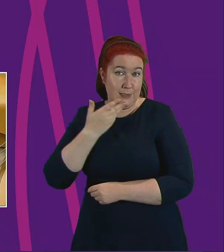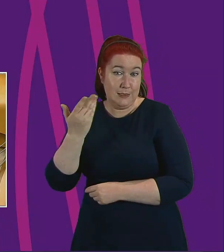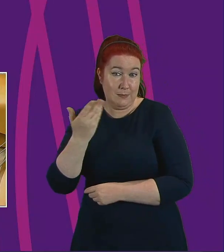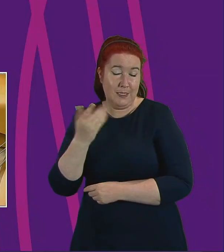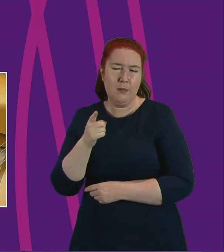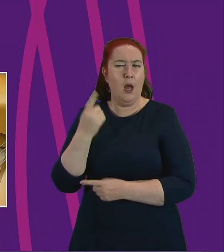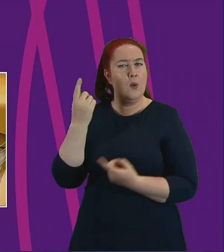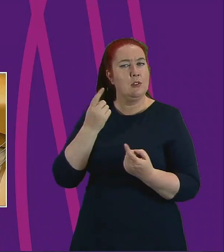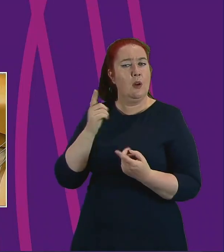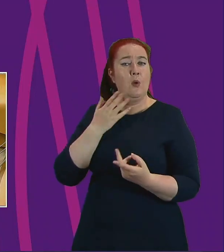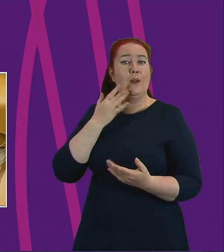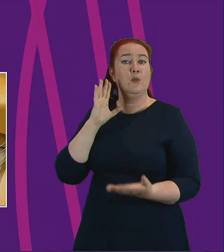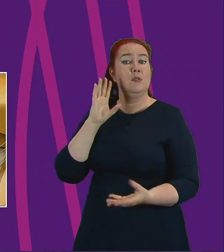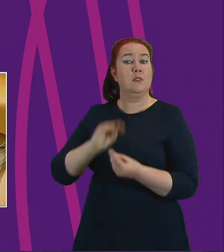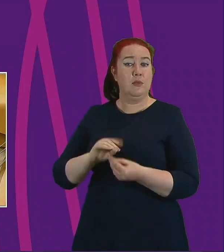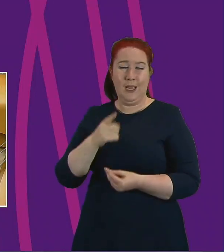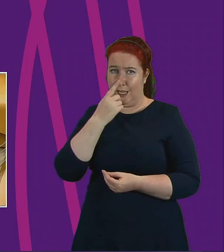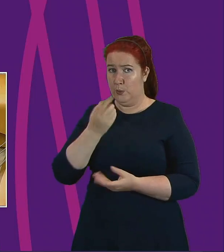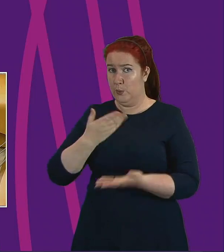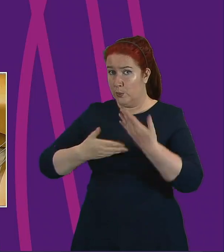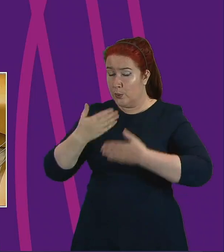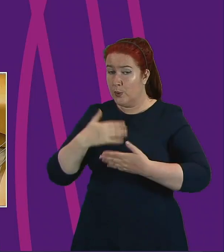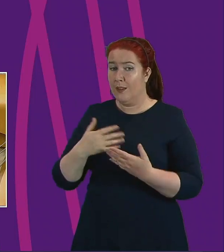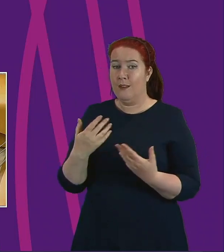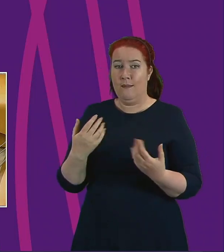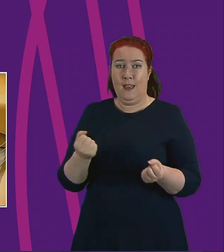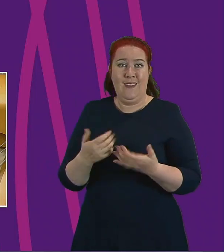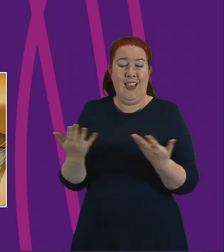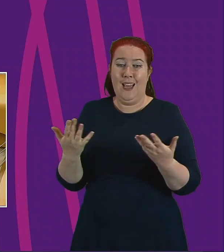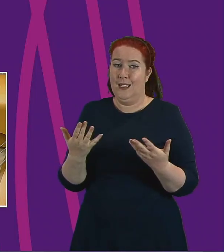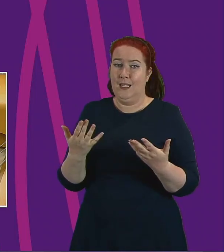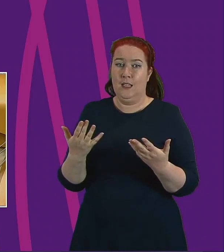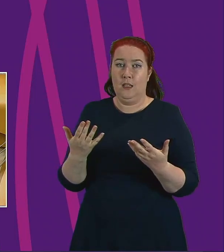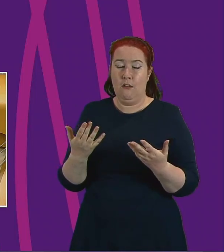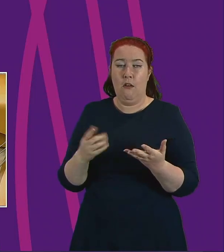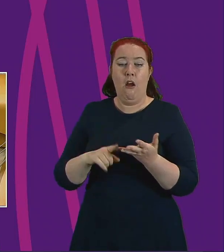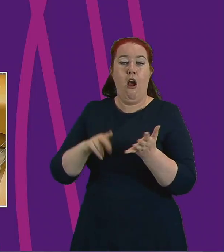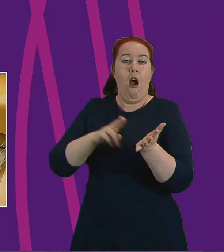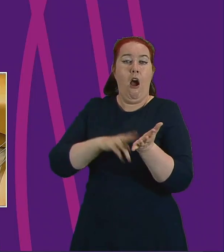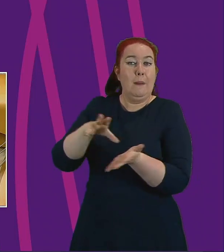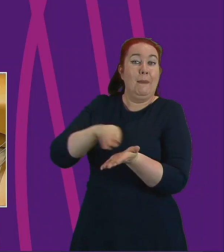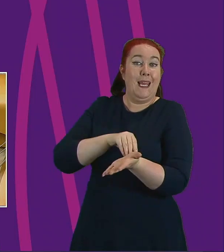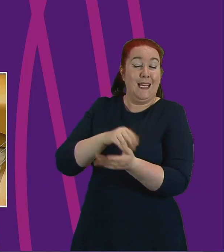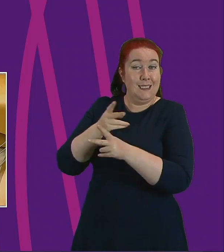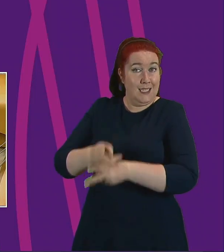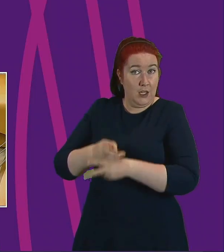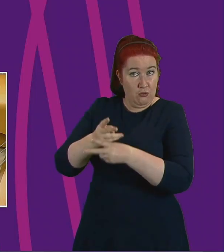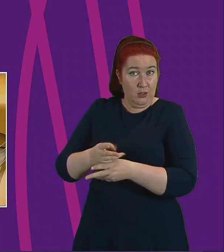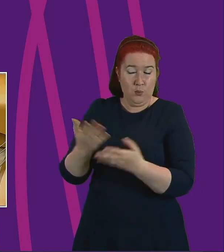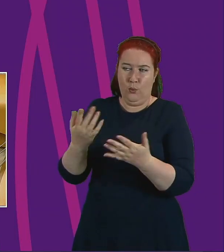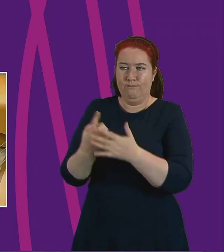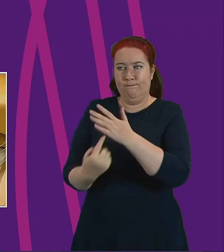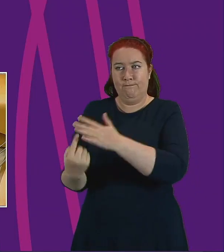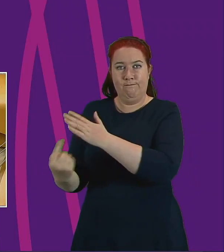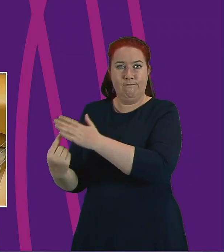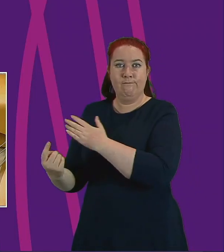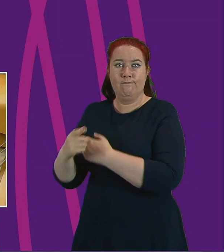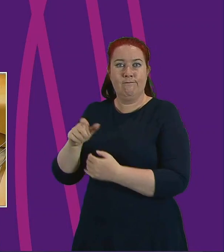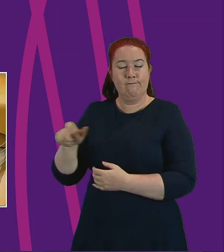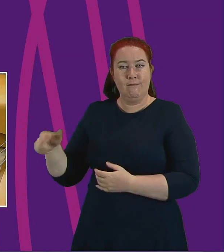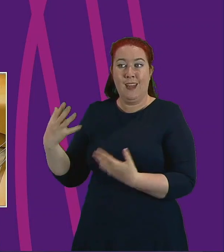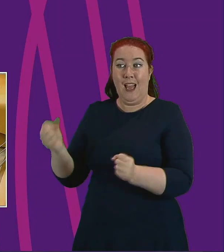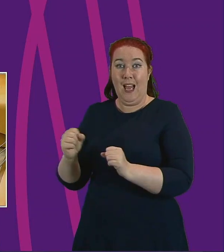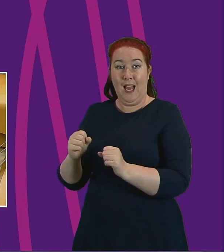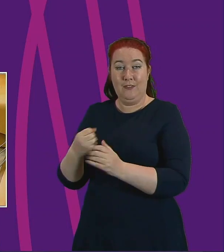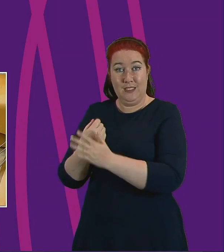summing up you can say whether there will be any unpaid carers or people with disabilities